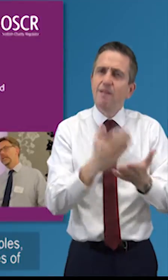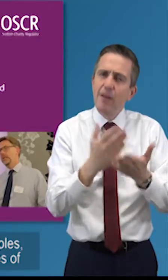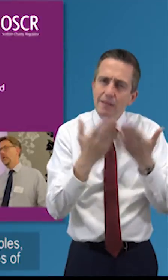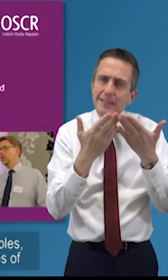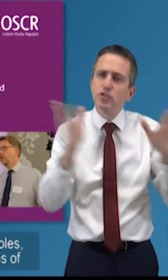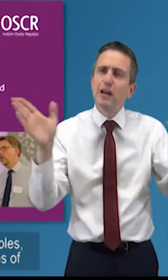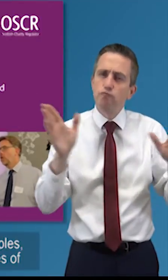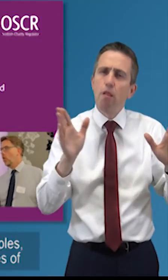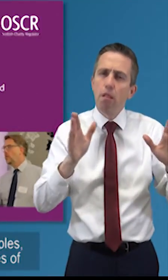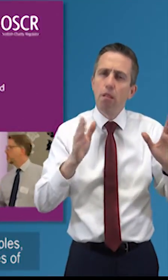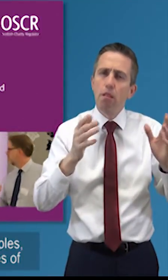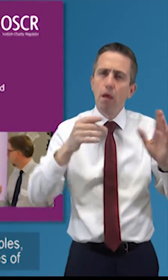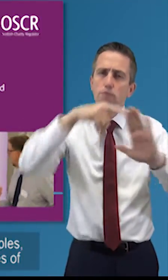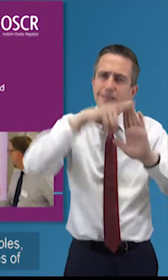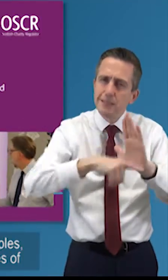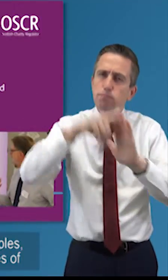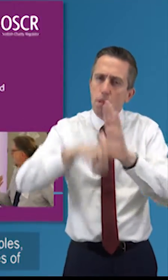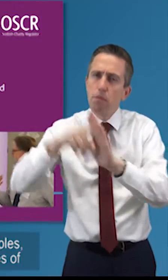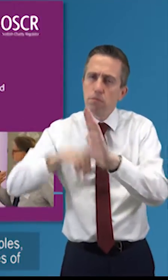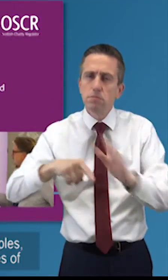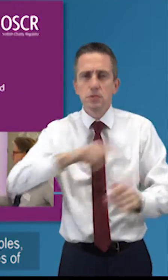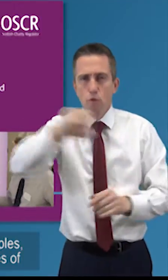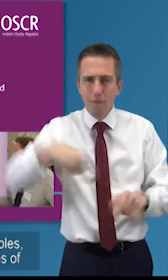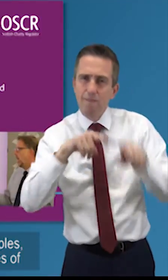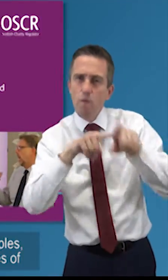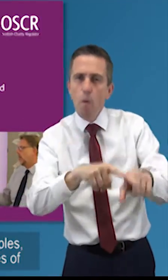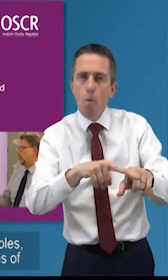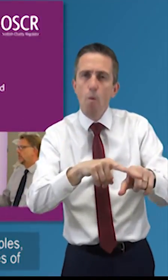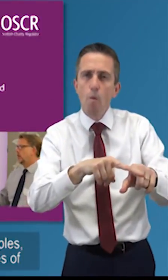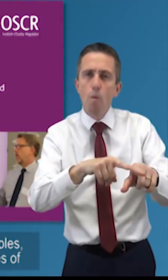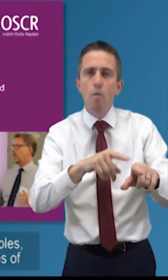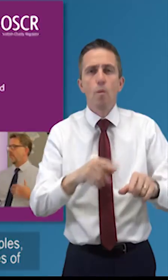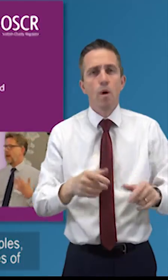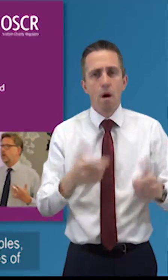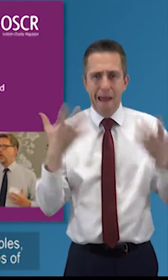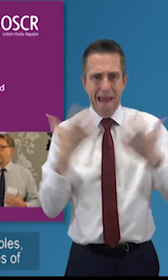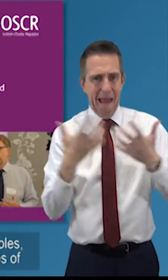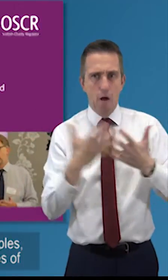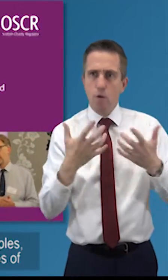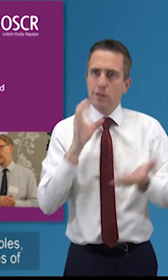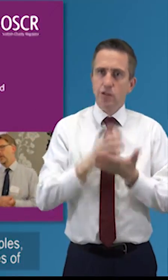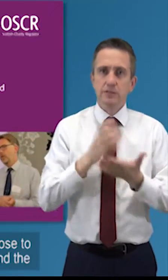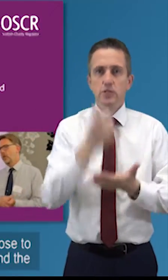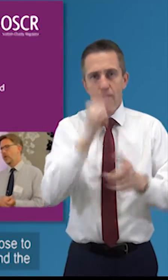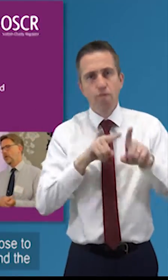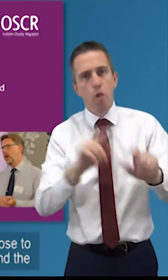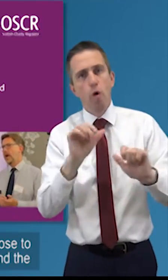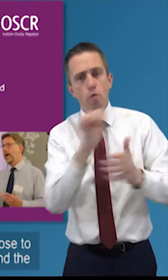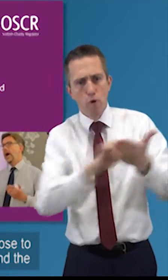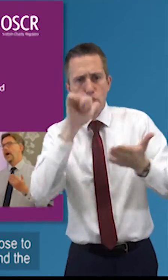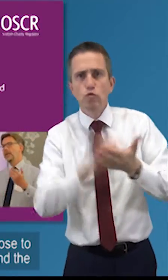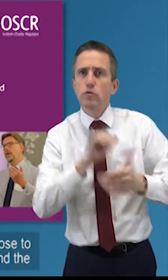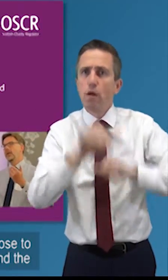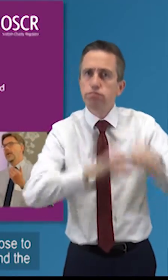is set out the the core principles and the key elements of uh good governance for charities in scotland